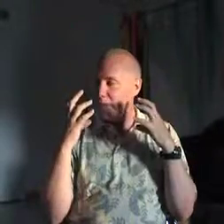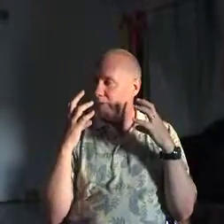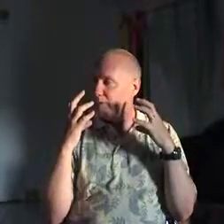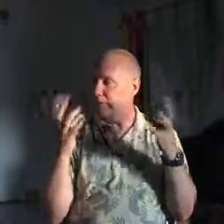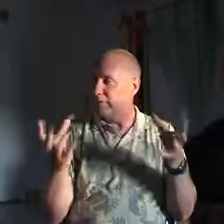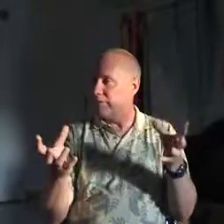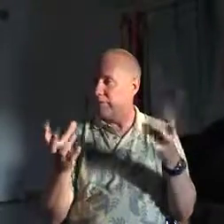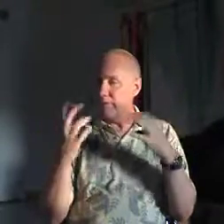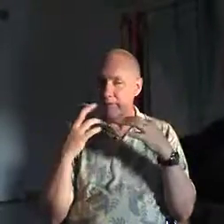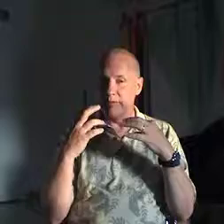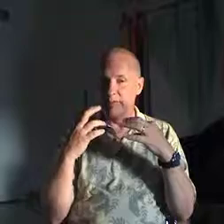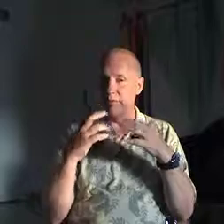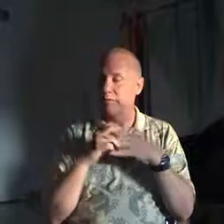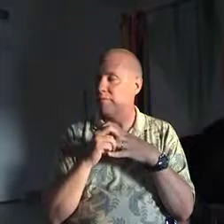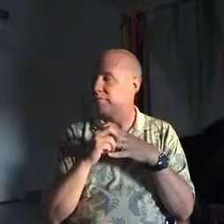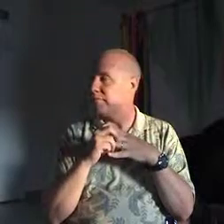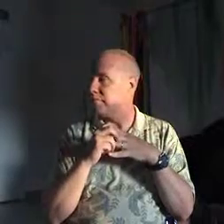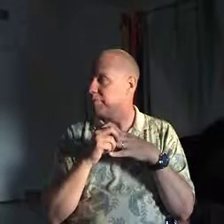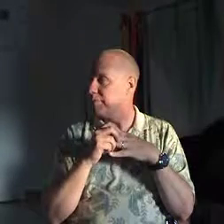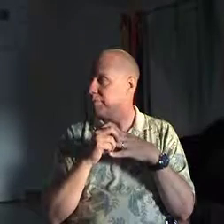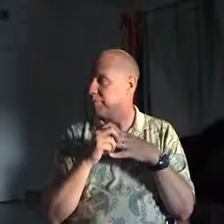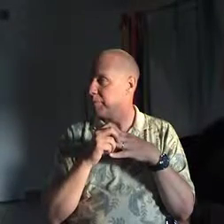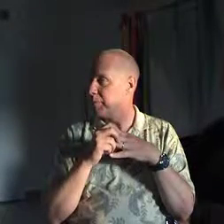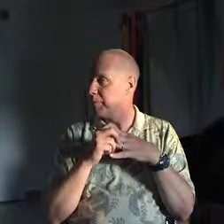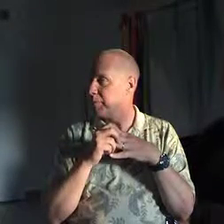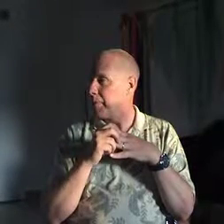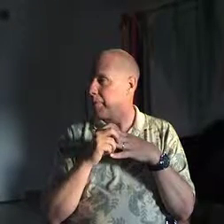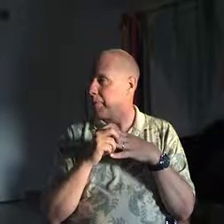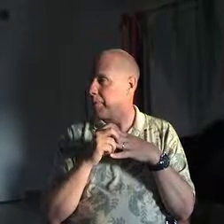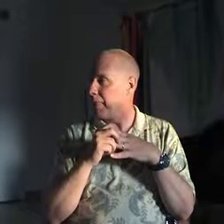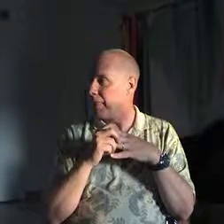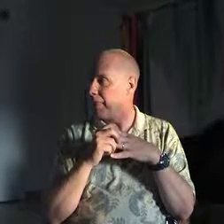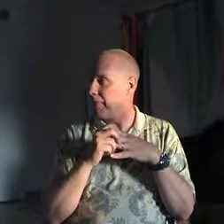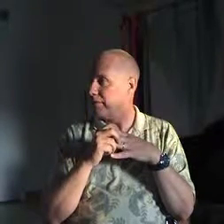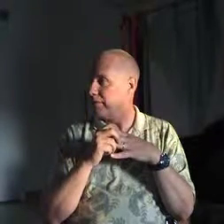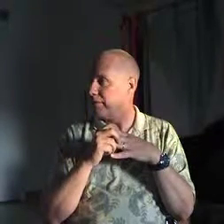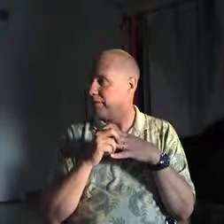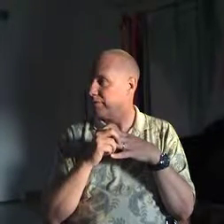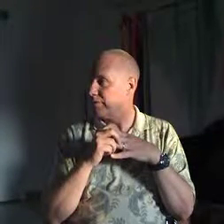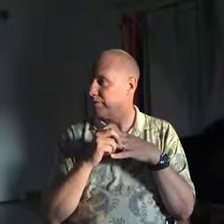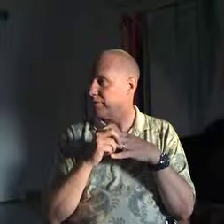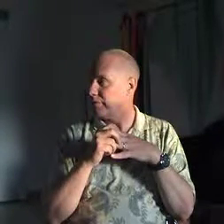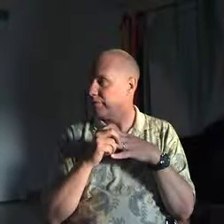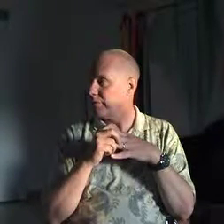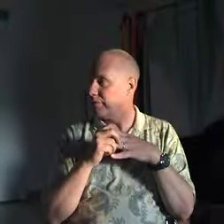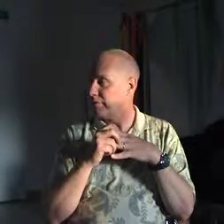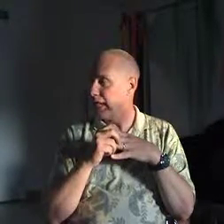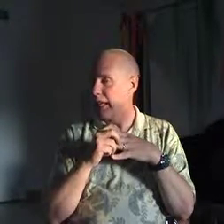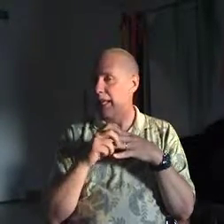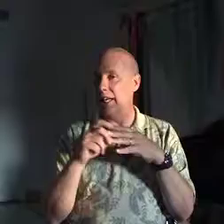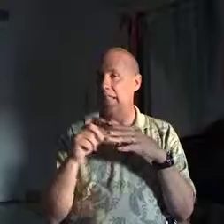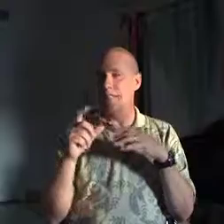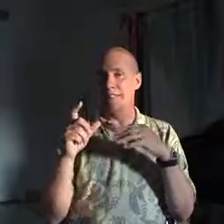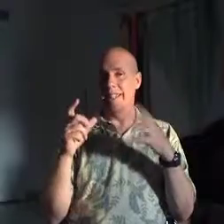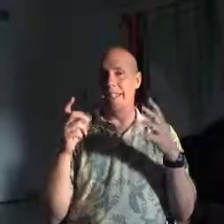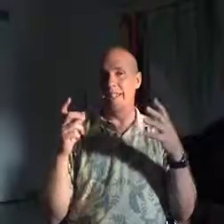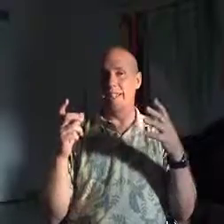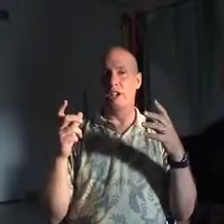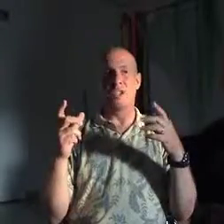is that there